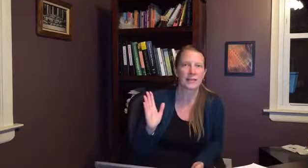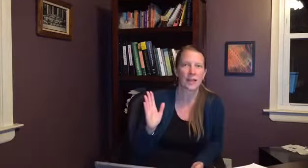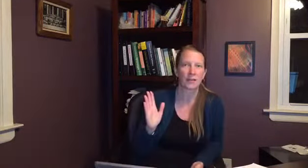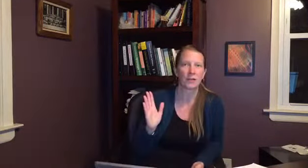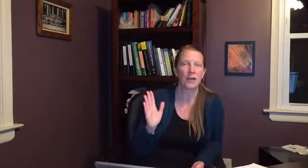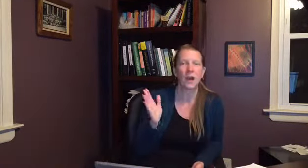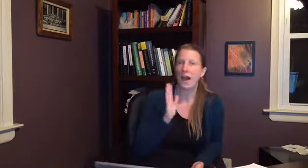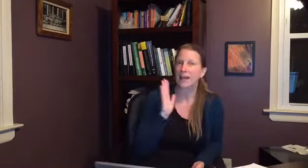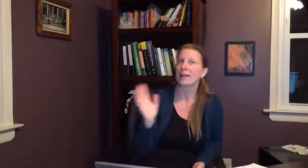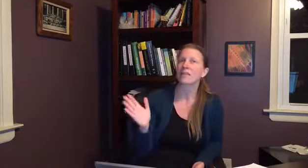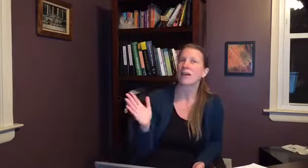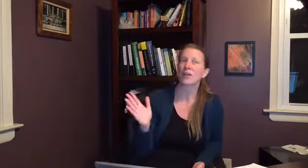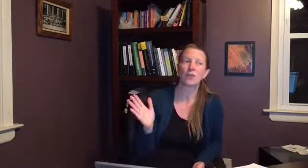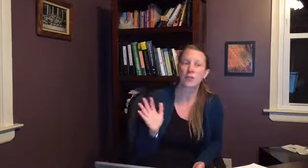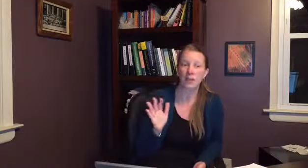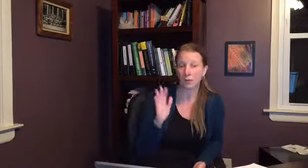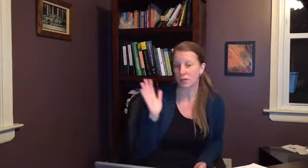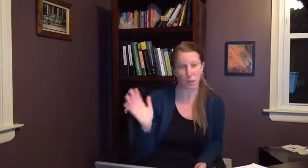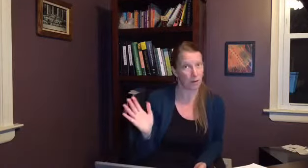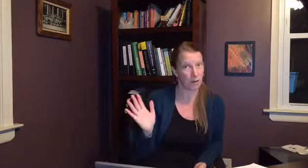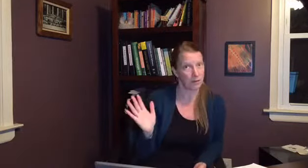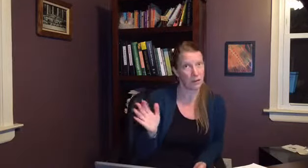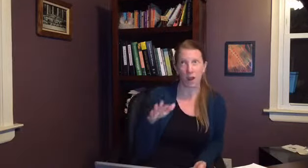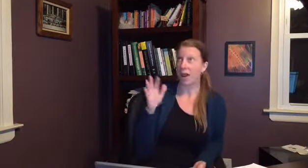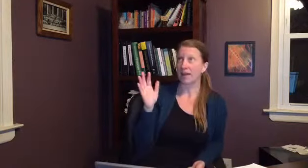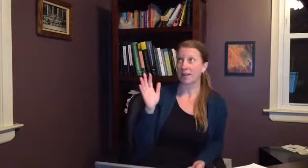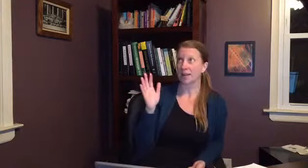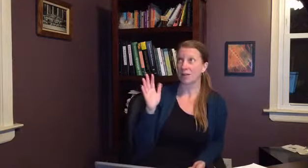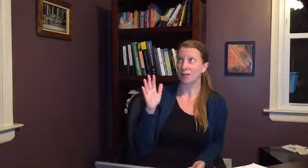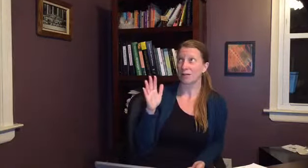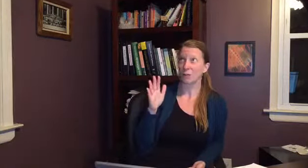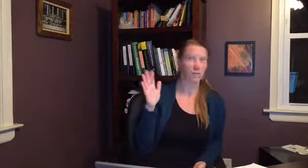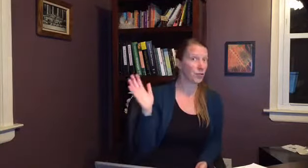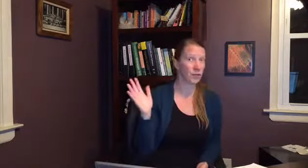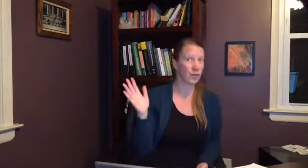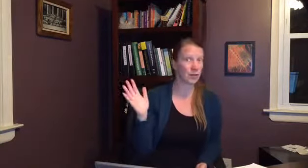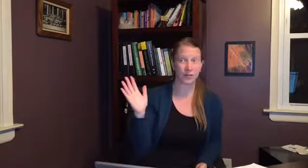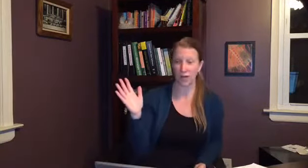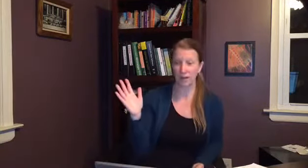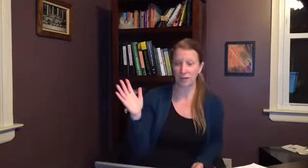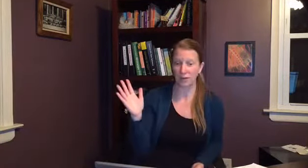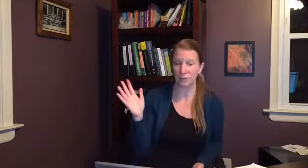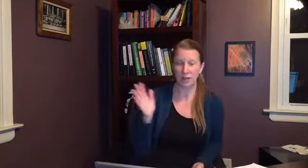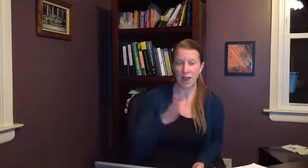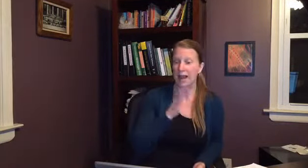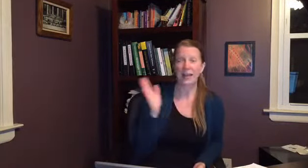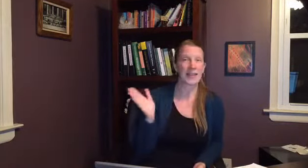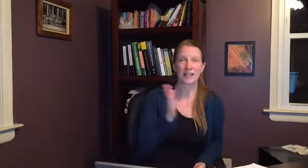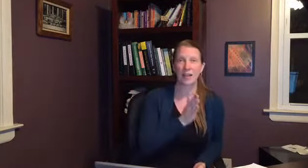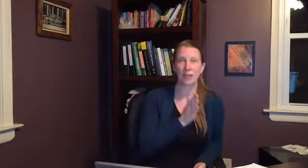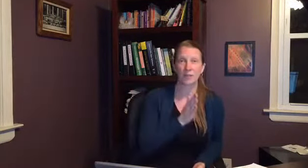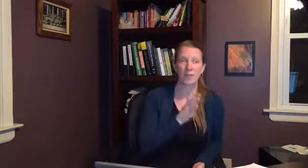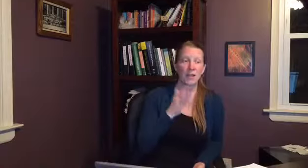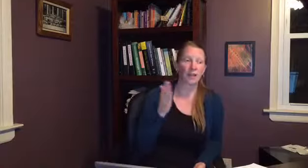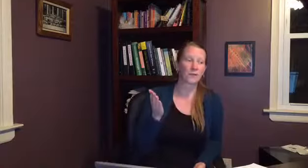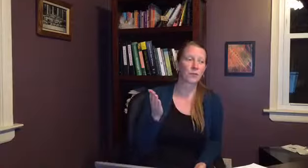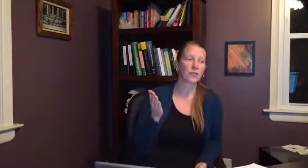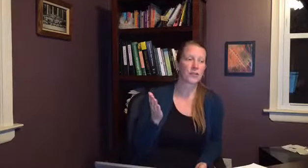tell you i cannot tell you that it was four months i can't tell you if it was two years five years i can't tell you unfortunately